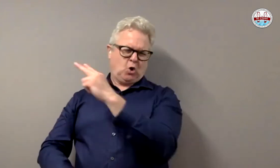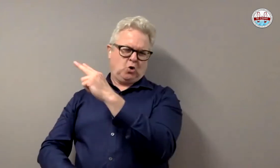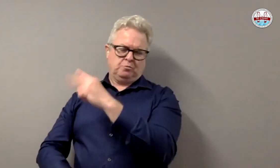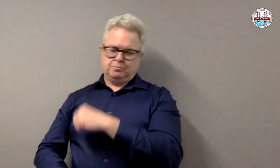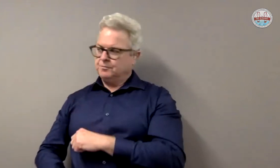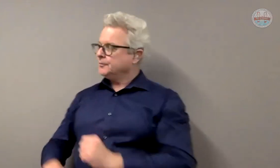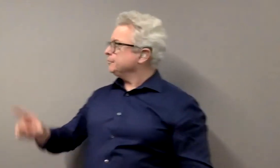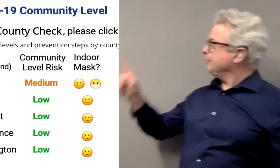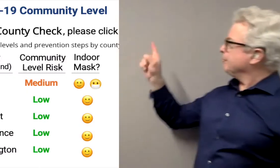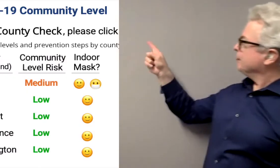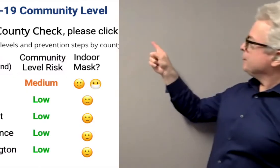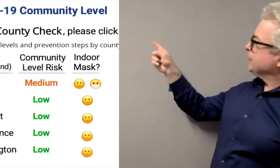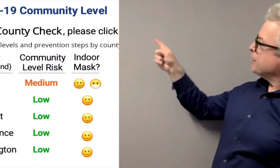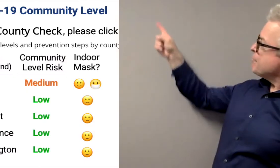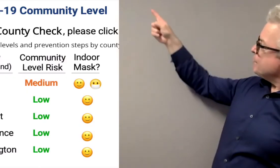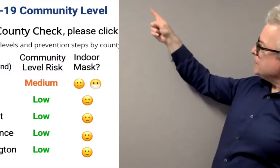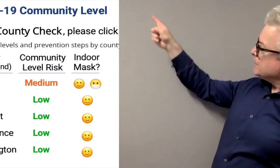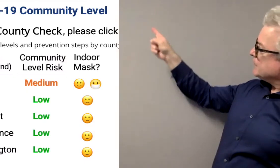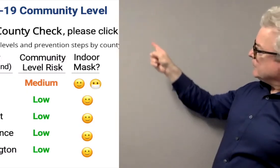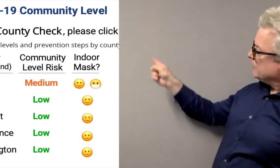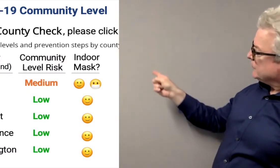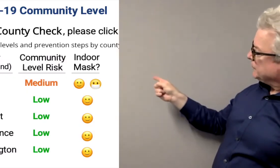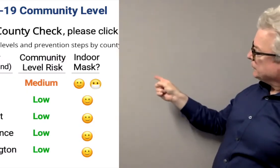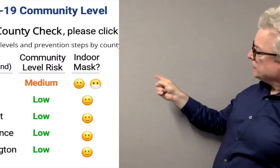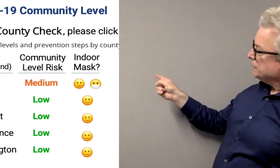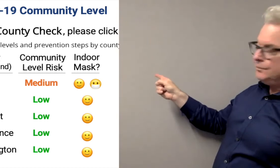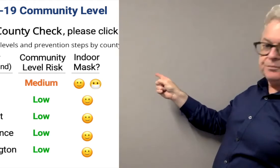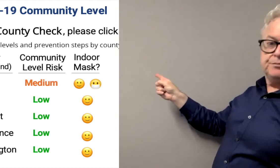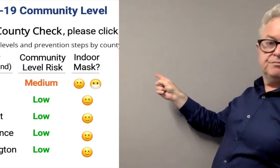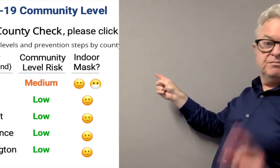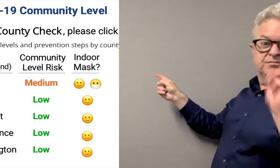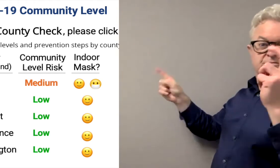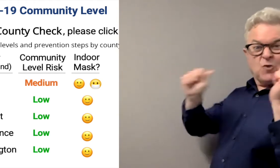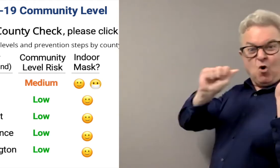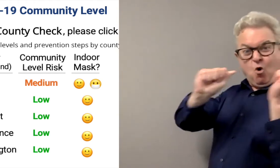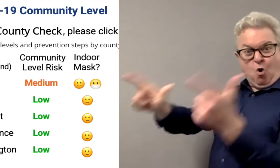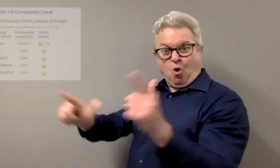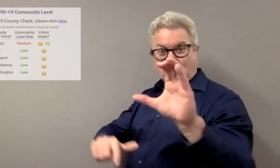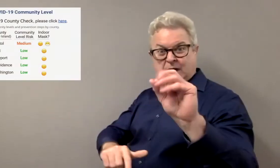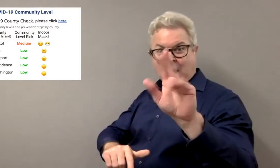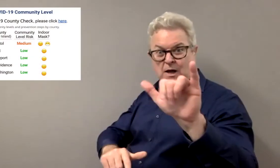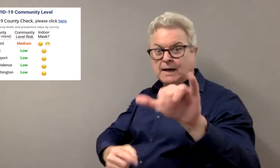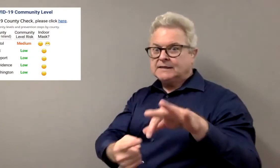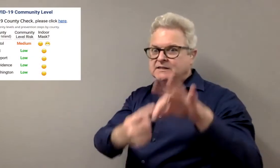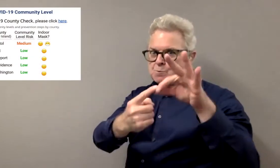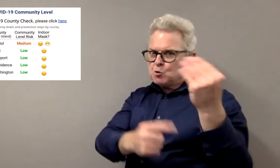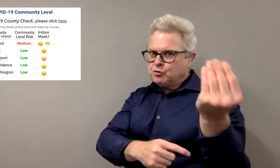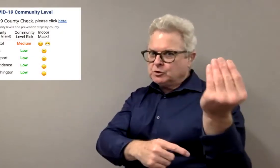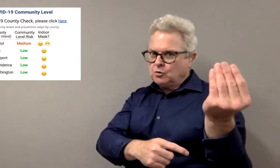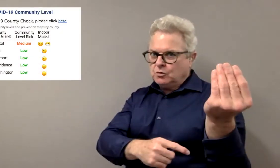or high? Well, let's take a look at it. So if you look at the chart behind me, you will see that all the counties are,